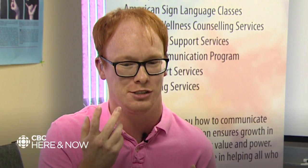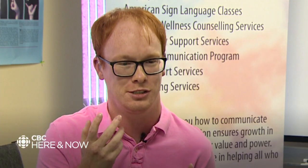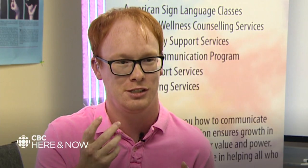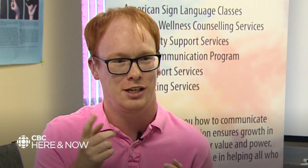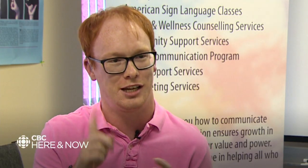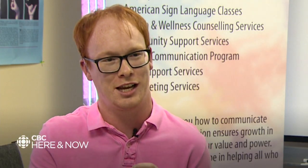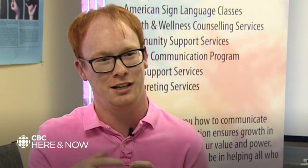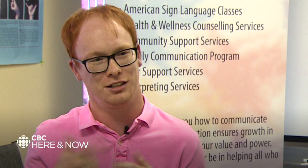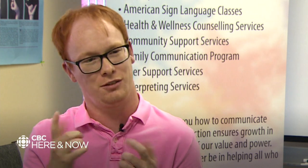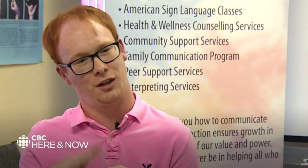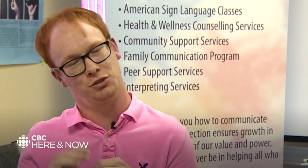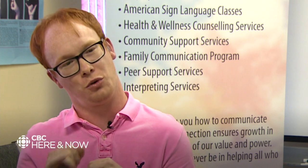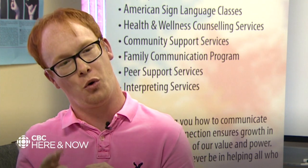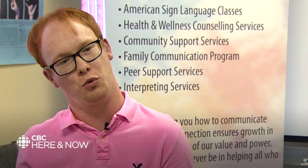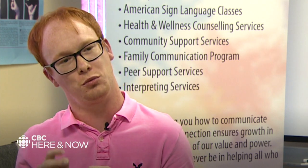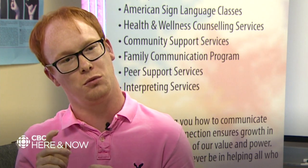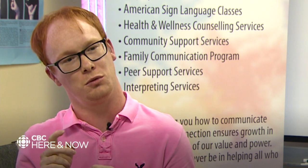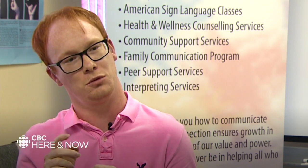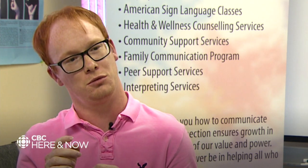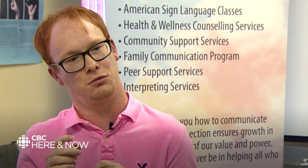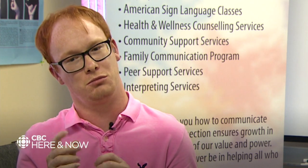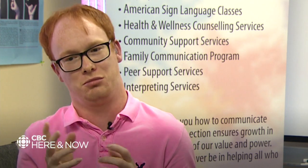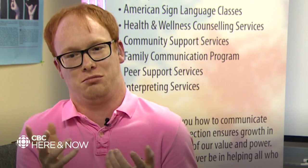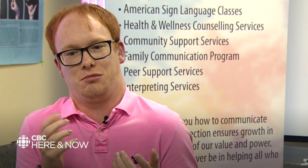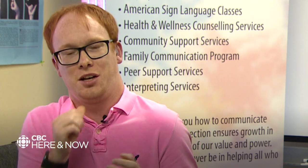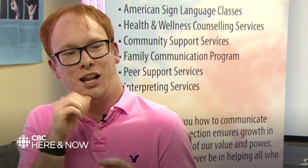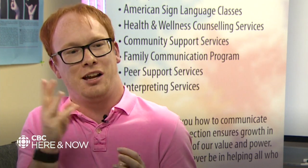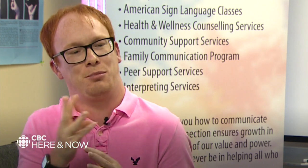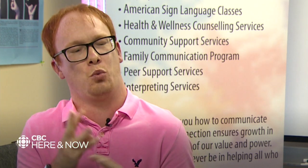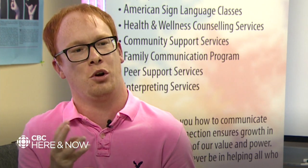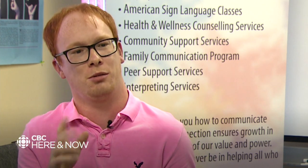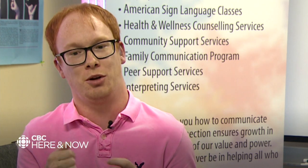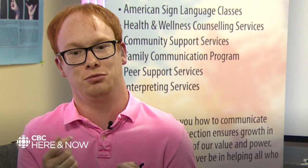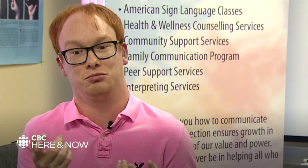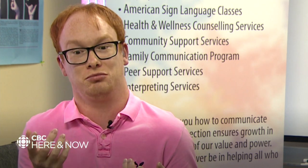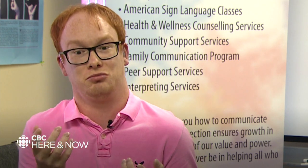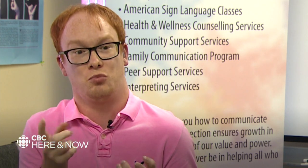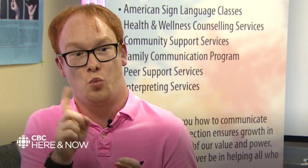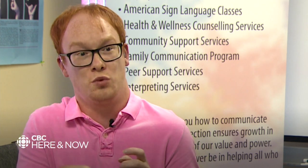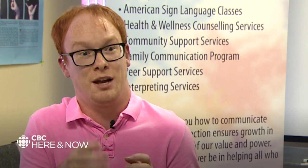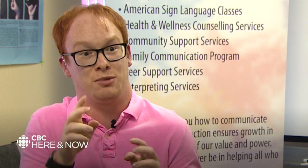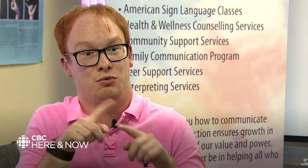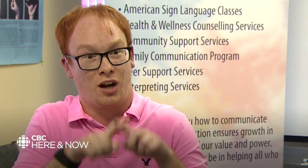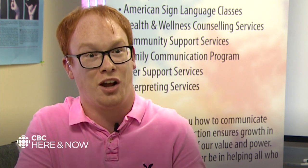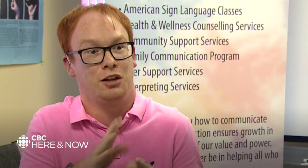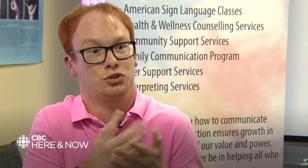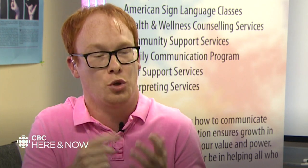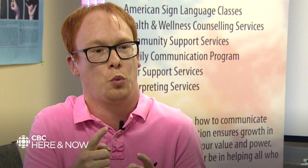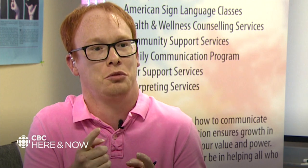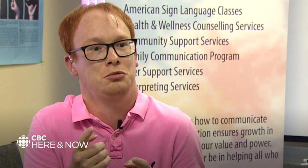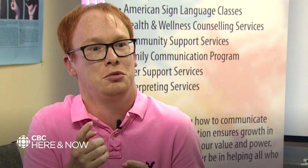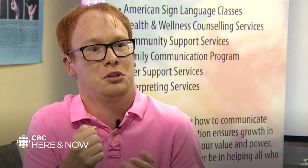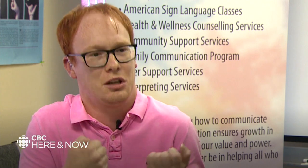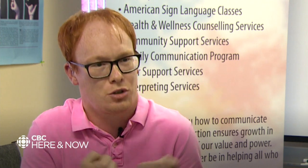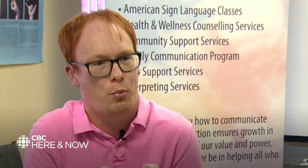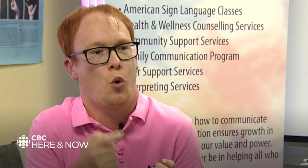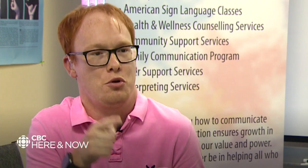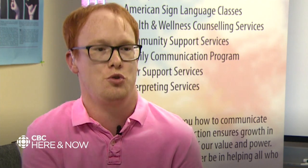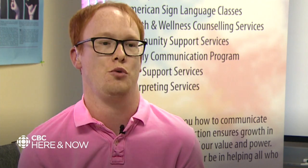and can't live on your own. And not have to worry about, you have to rely on someone to support you.